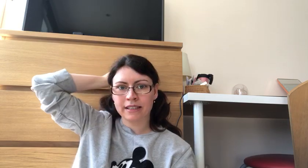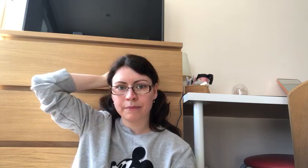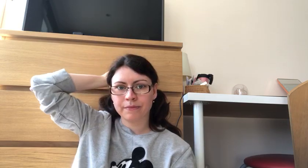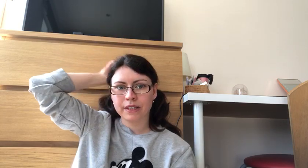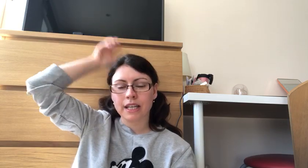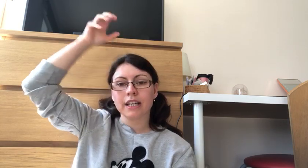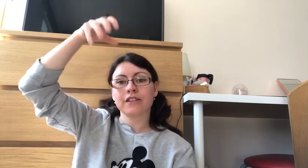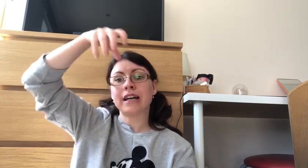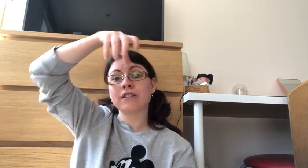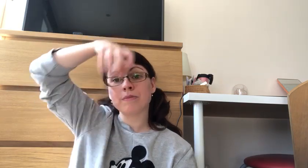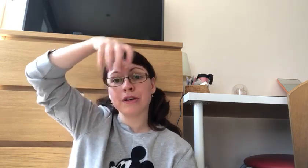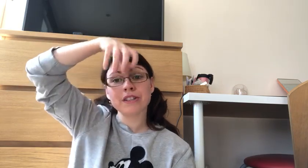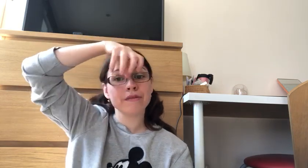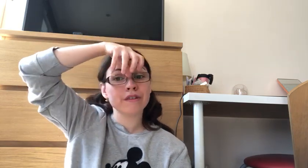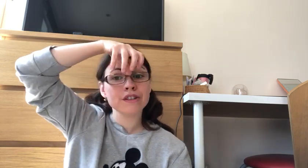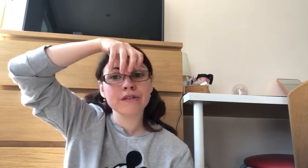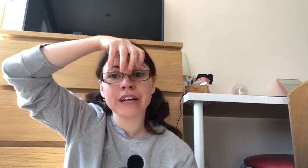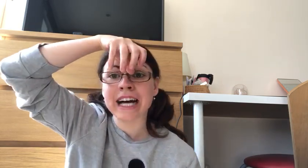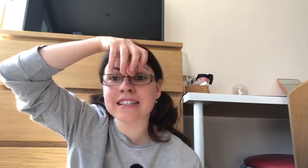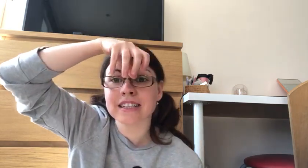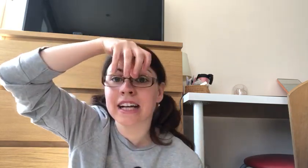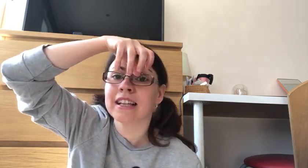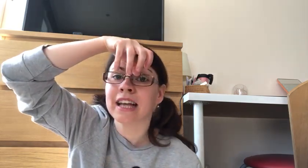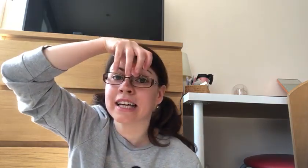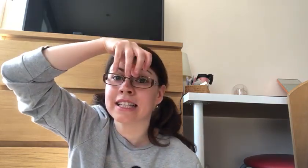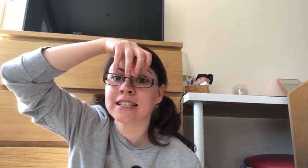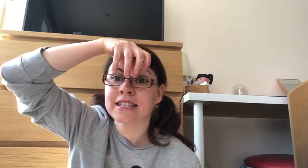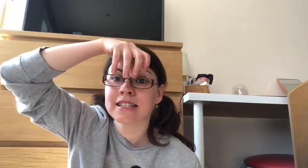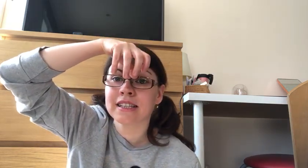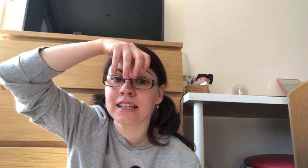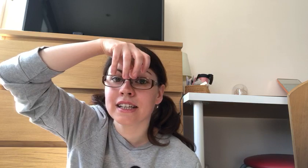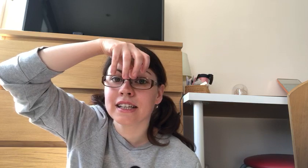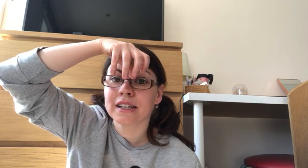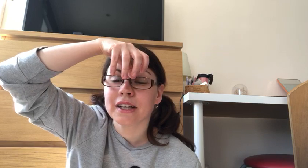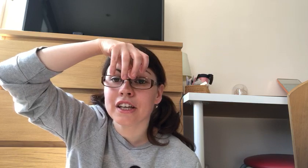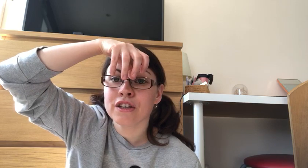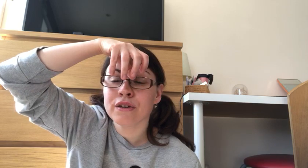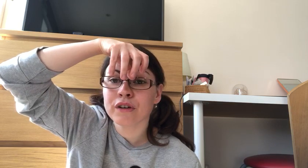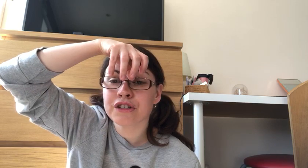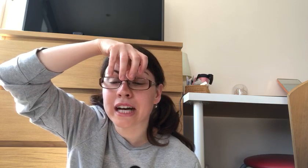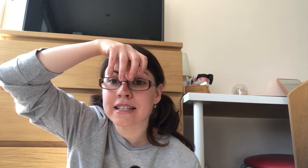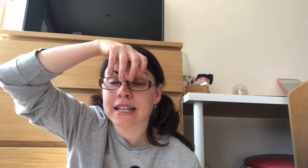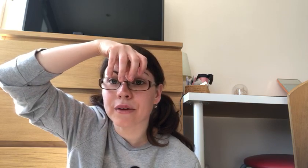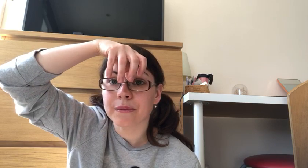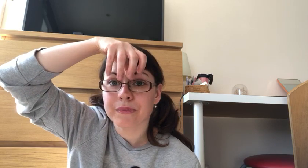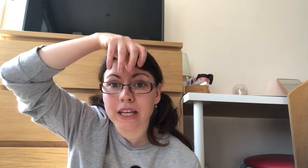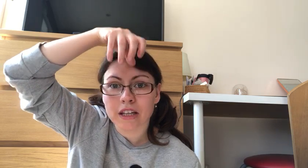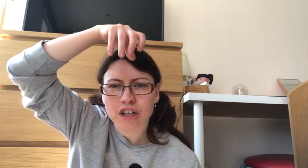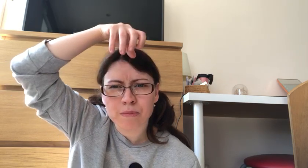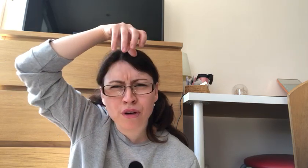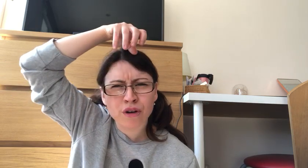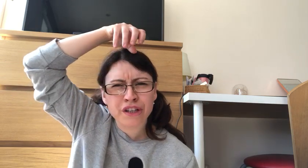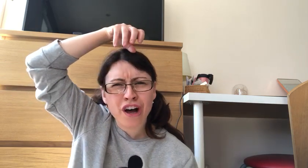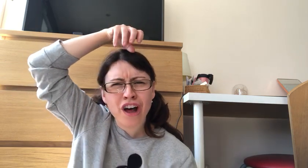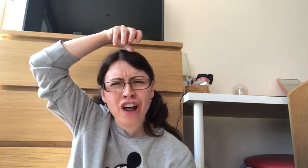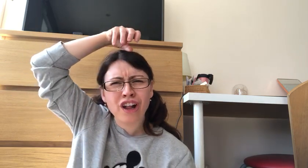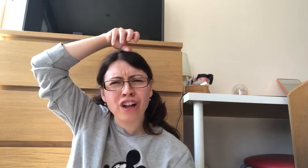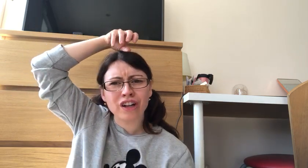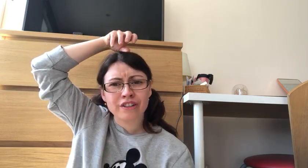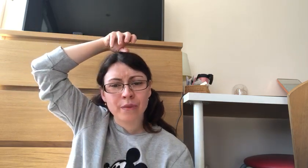lion so as you put it in front of your heads lions you've got your hands down then you put it all the